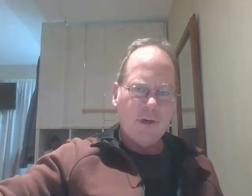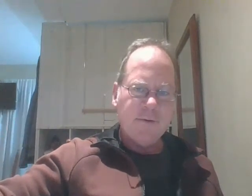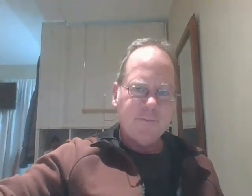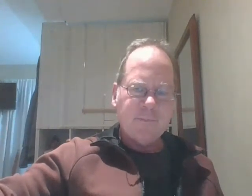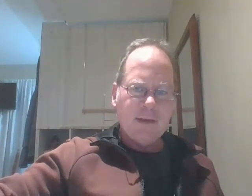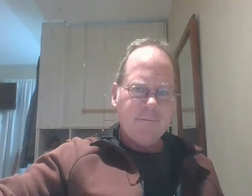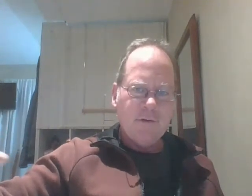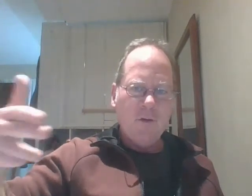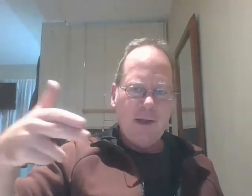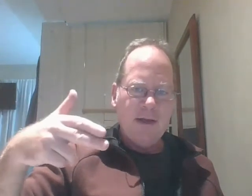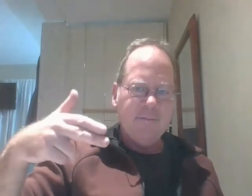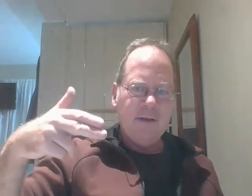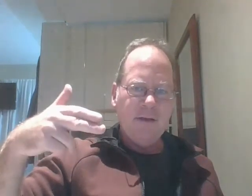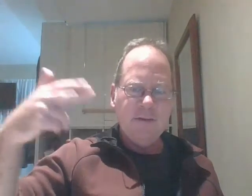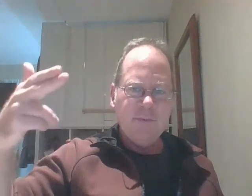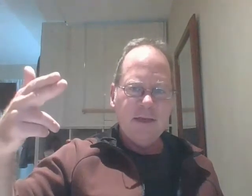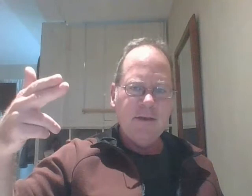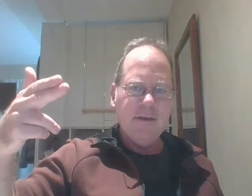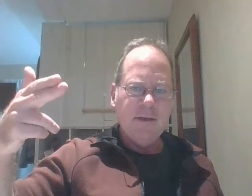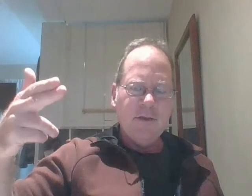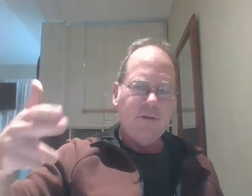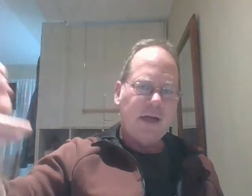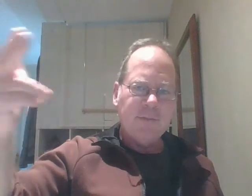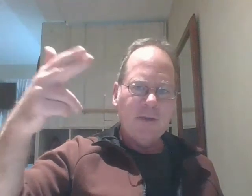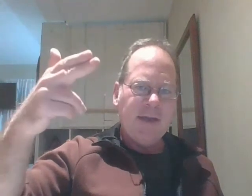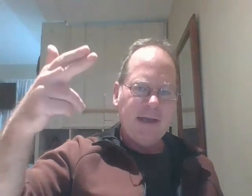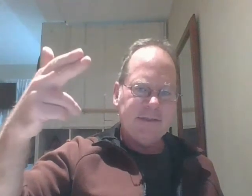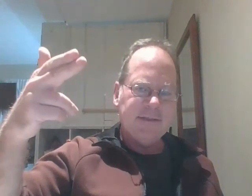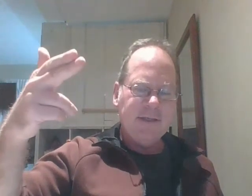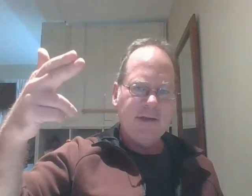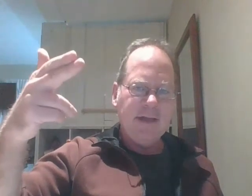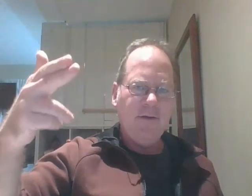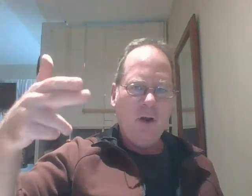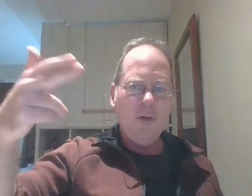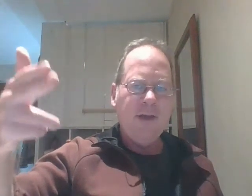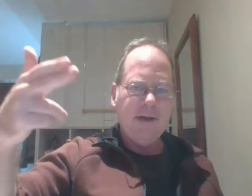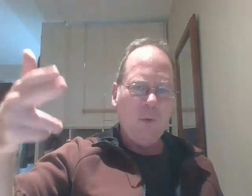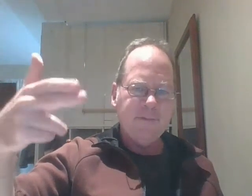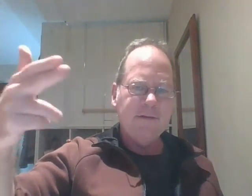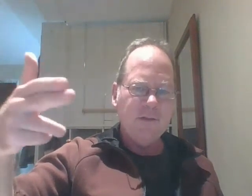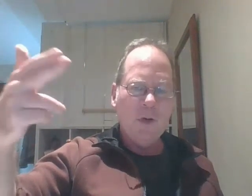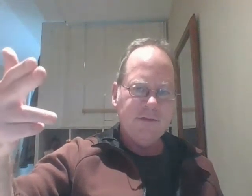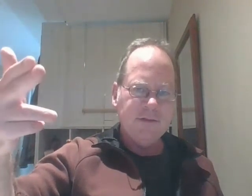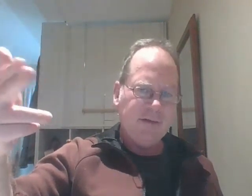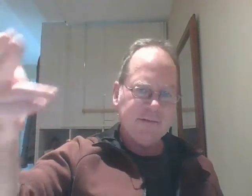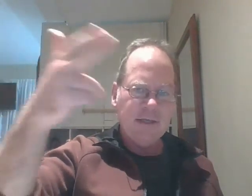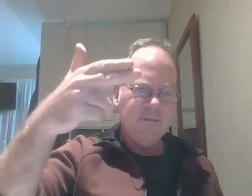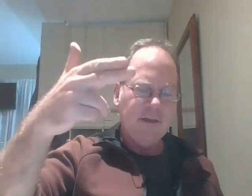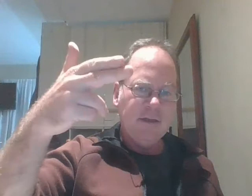if you don't have a vpn you're not going to be able to access the internet or all the internet websites you want to outside if